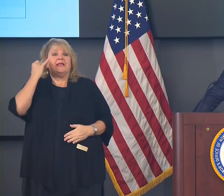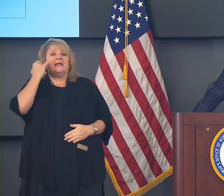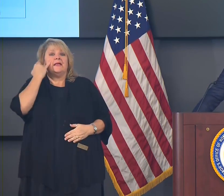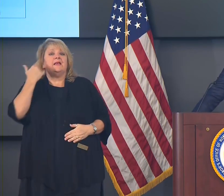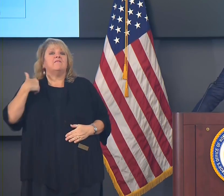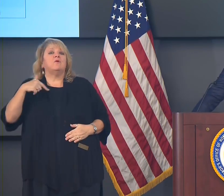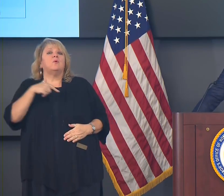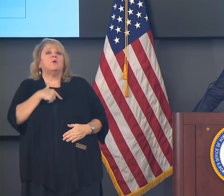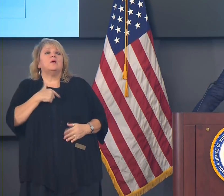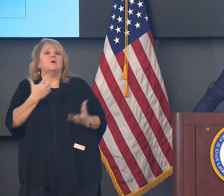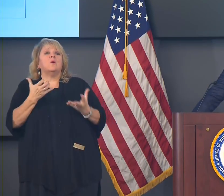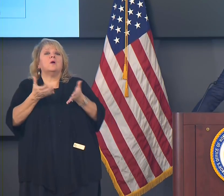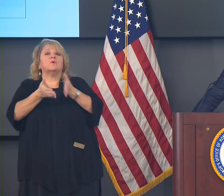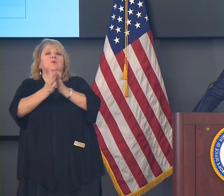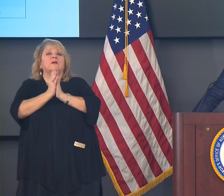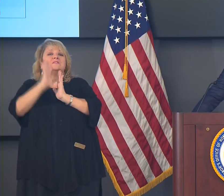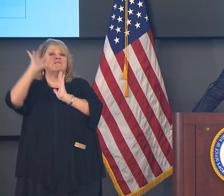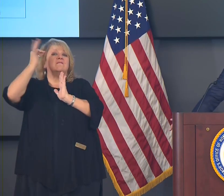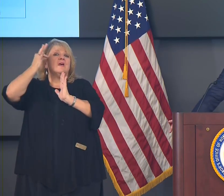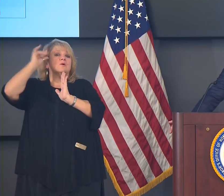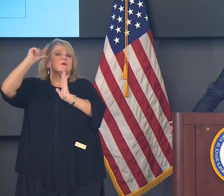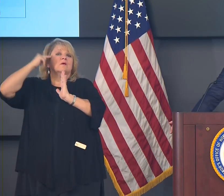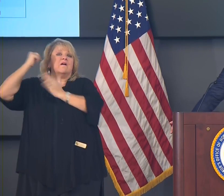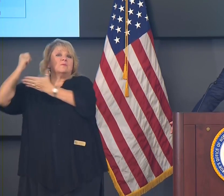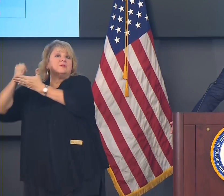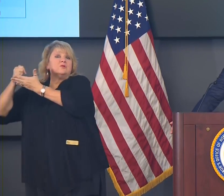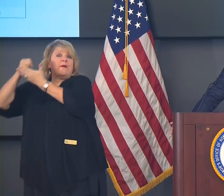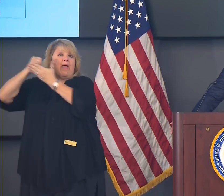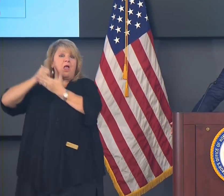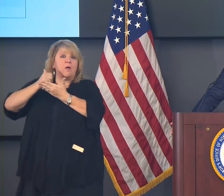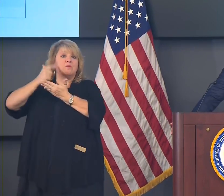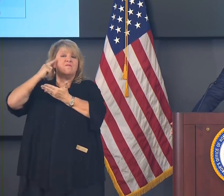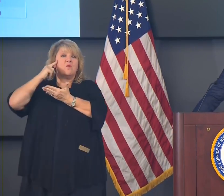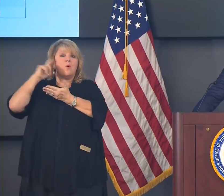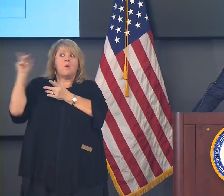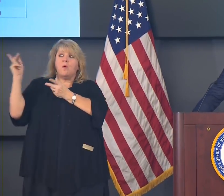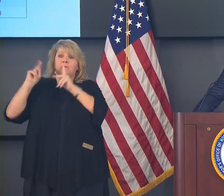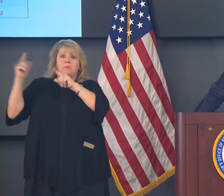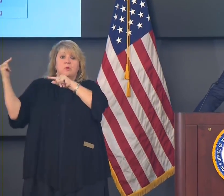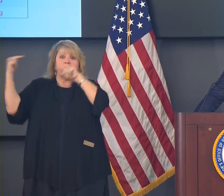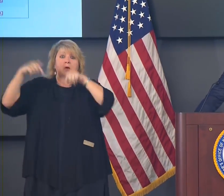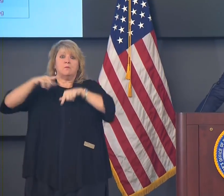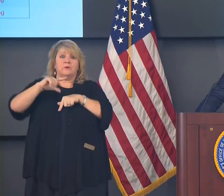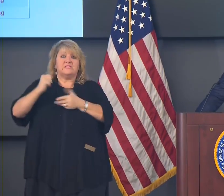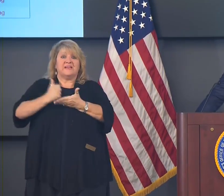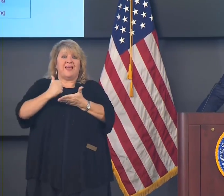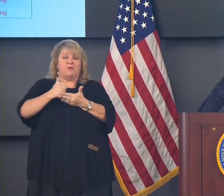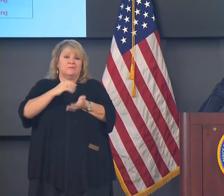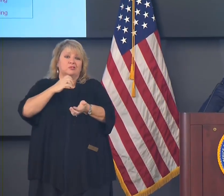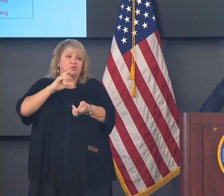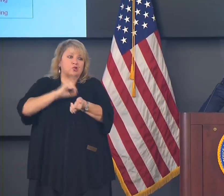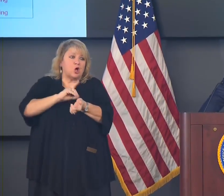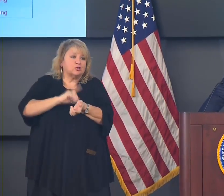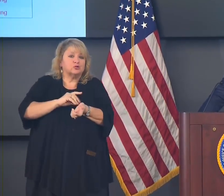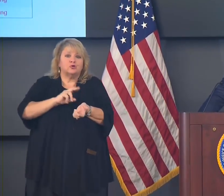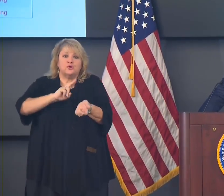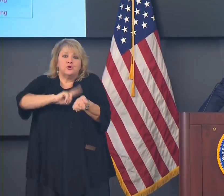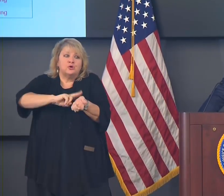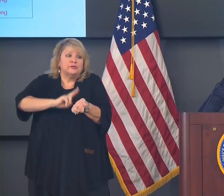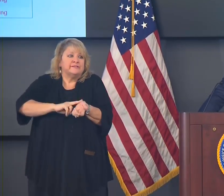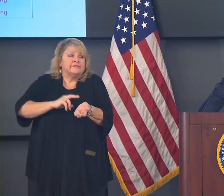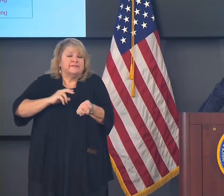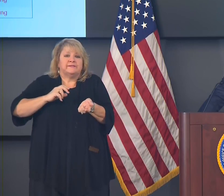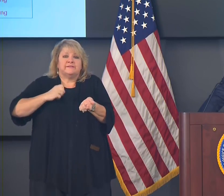request help from the federal government with respect to medical personnel coming to Louisiana to help us to increase our